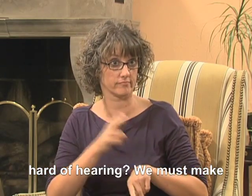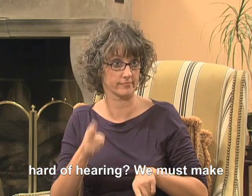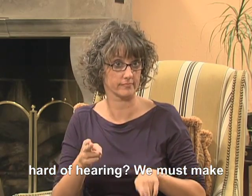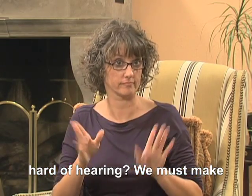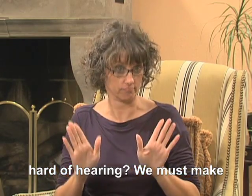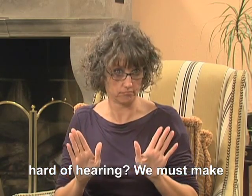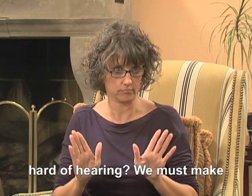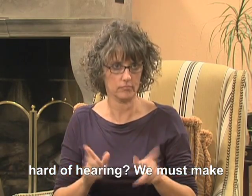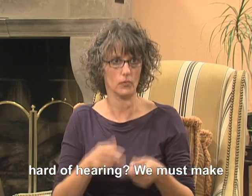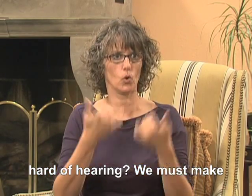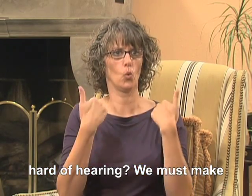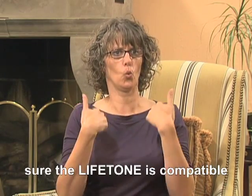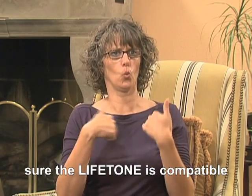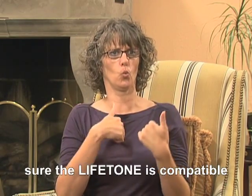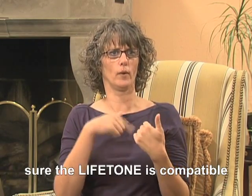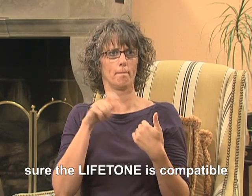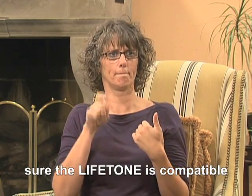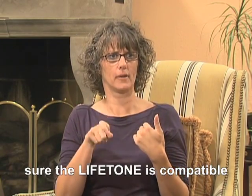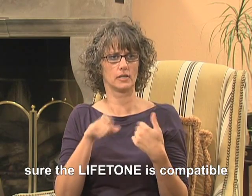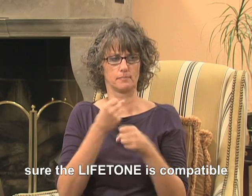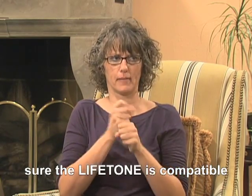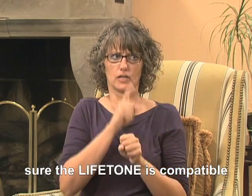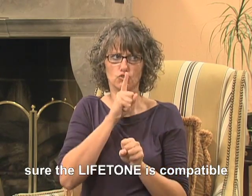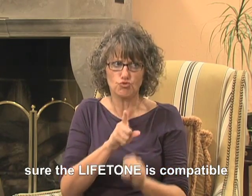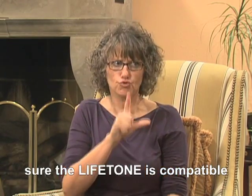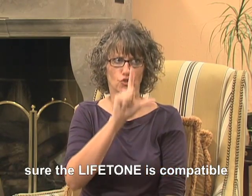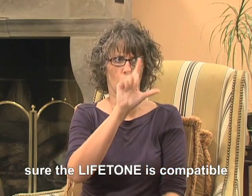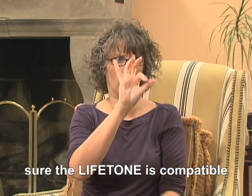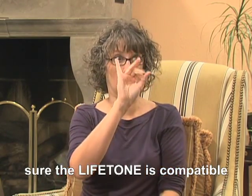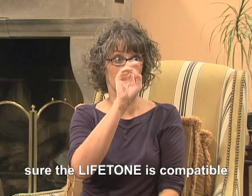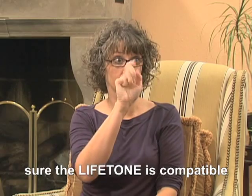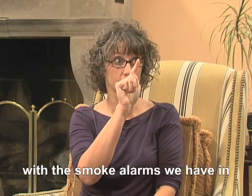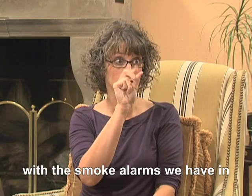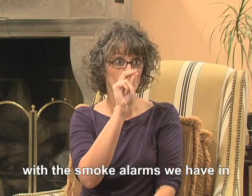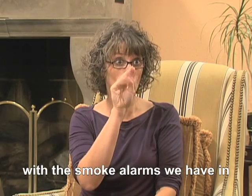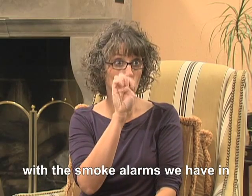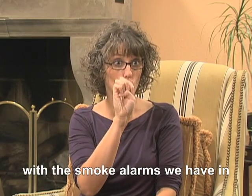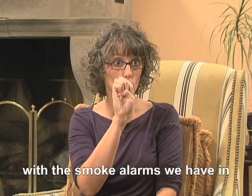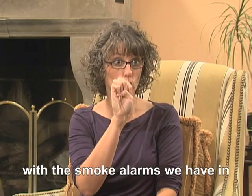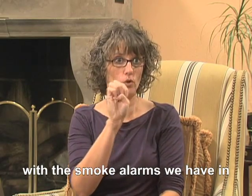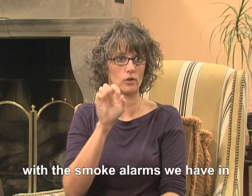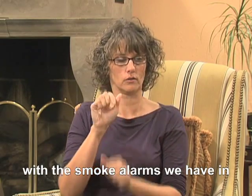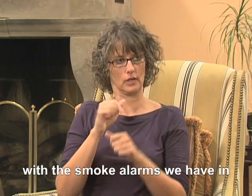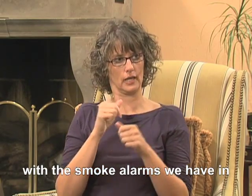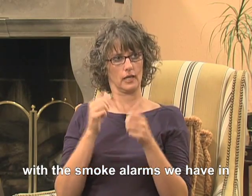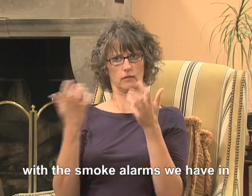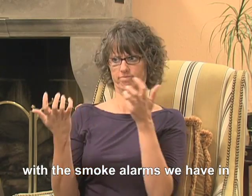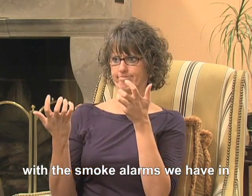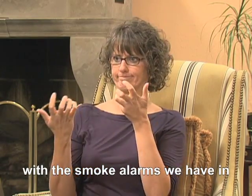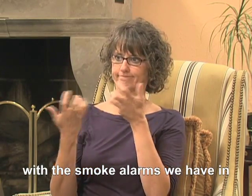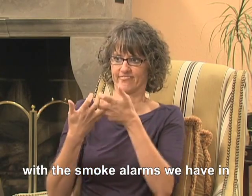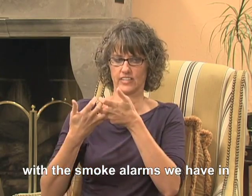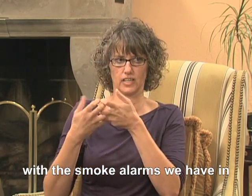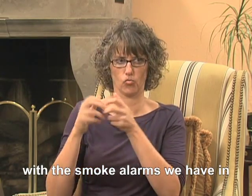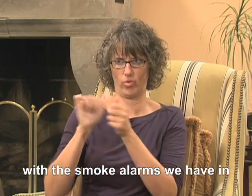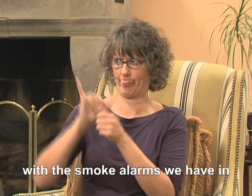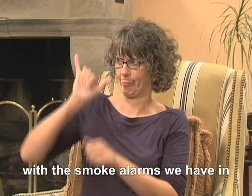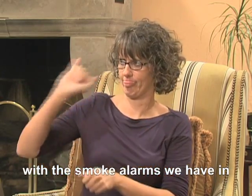We must make sure the Lifetone is compatible with the smoke alarms we have in our